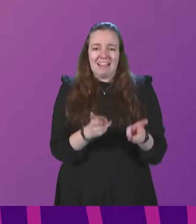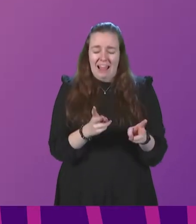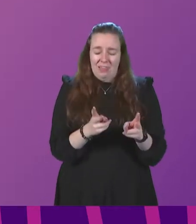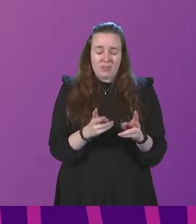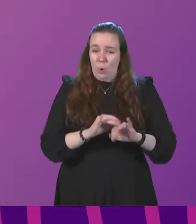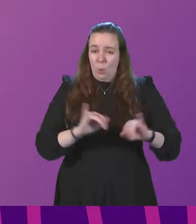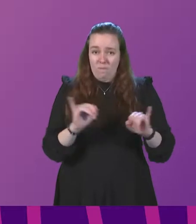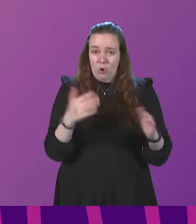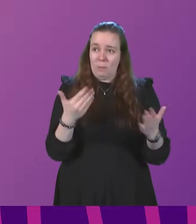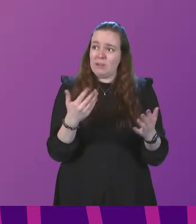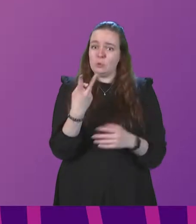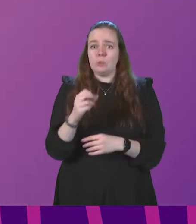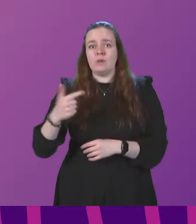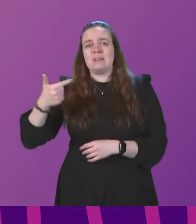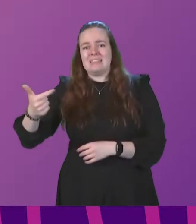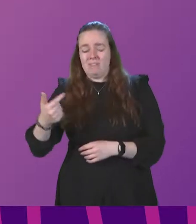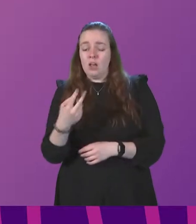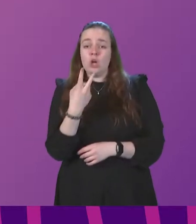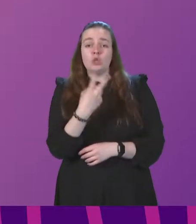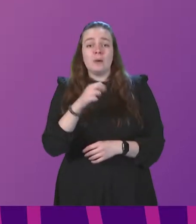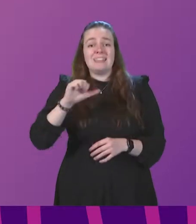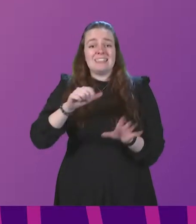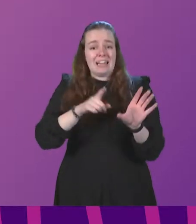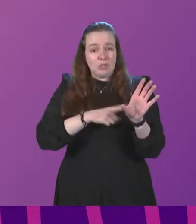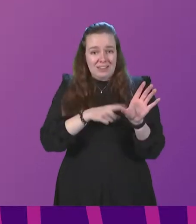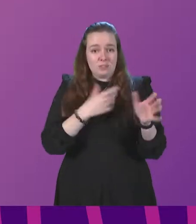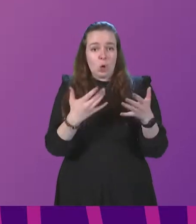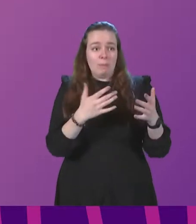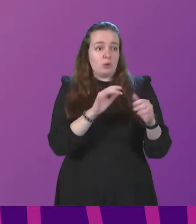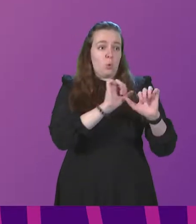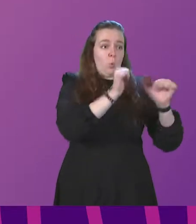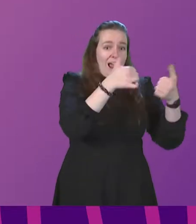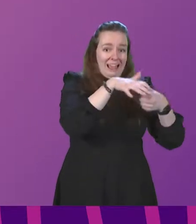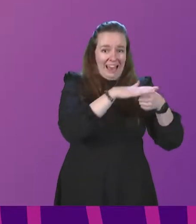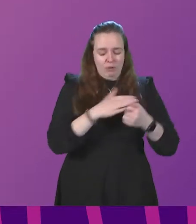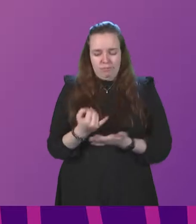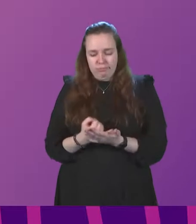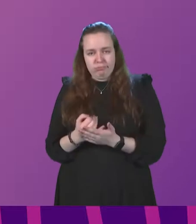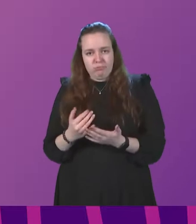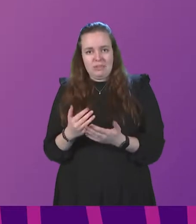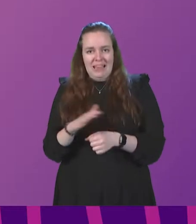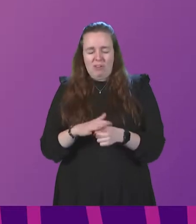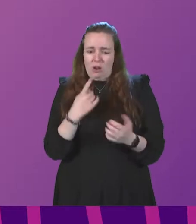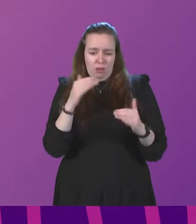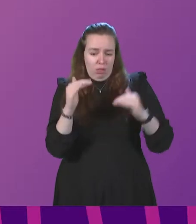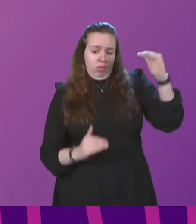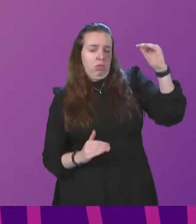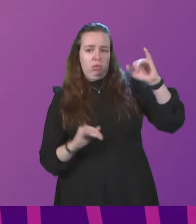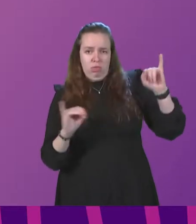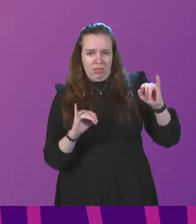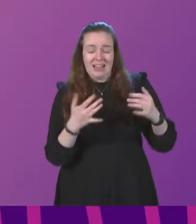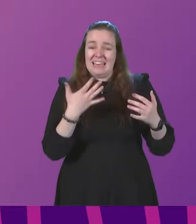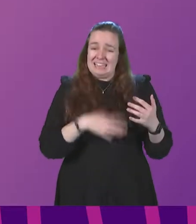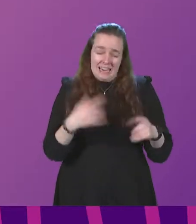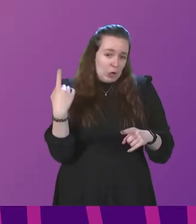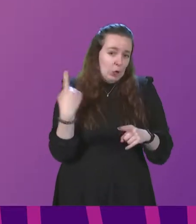SNP came to power. And at 26 years between the most affluent and least affluent areas, it is at its widest ever. And it's clear that radical solutions are